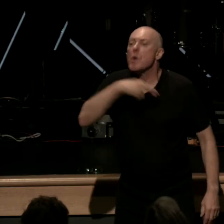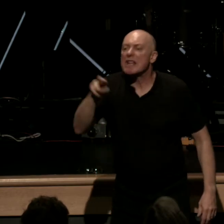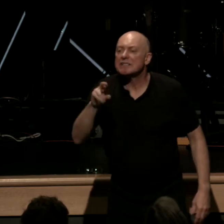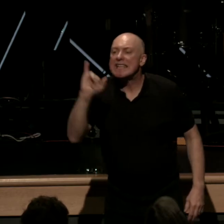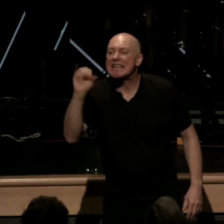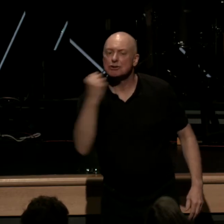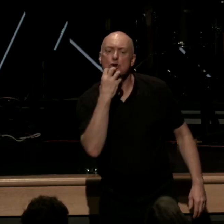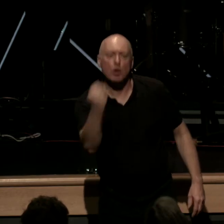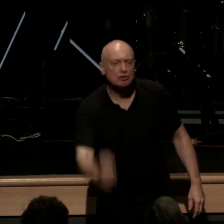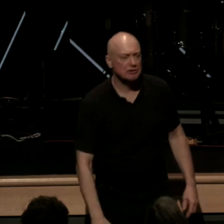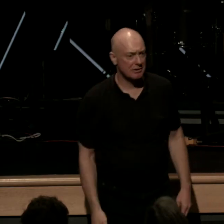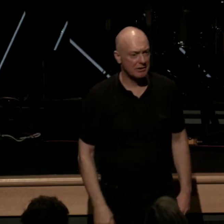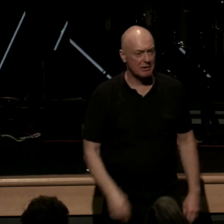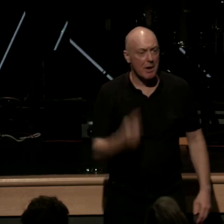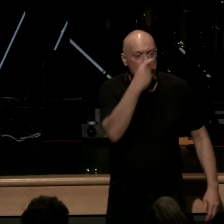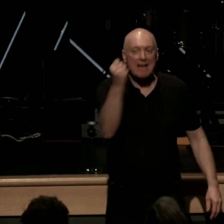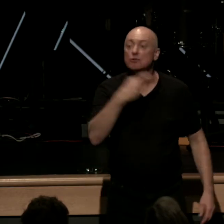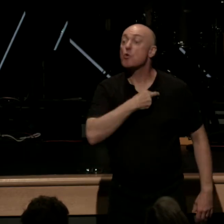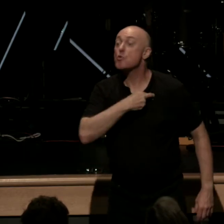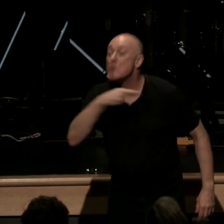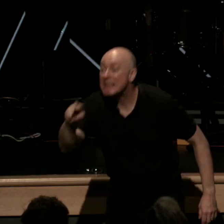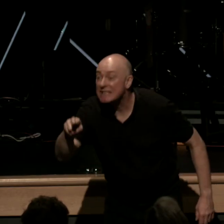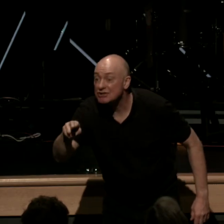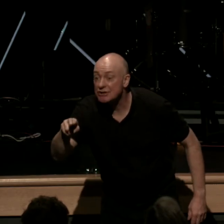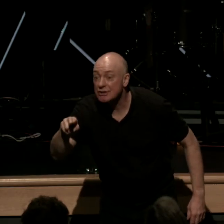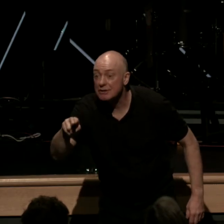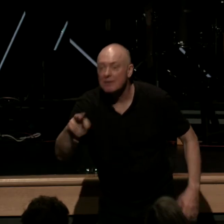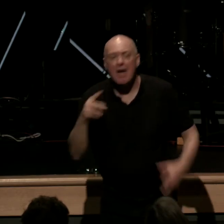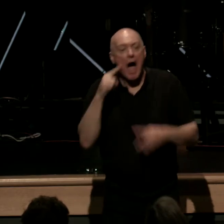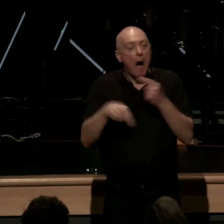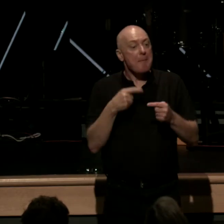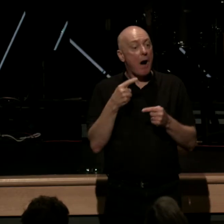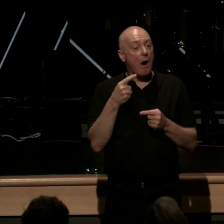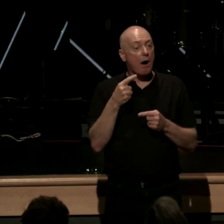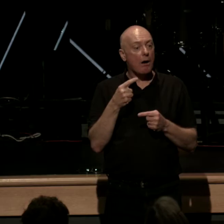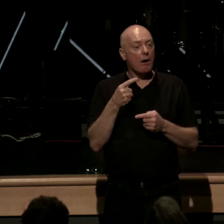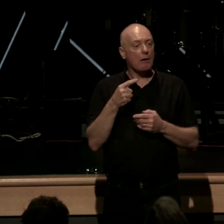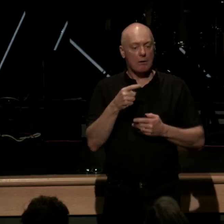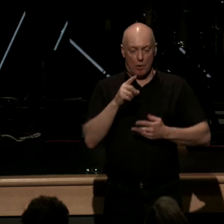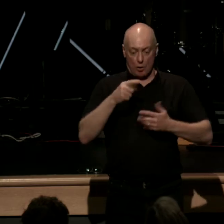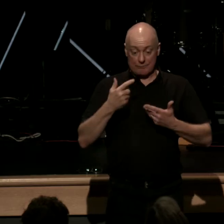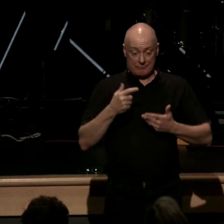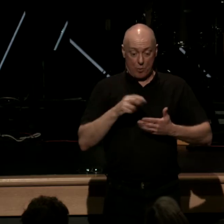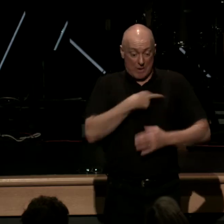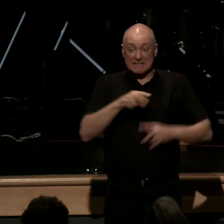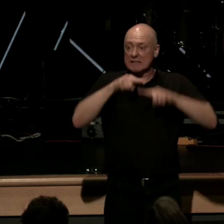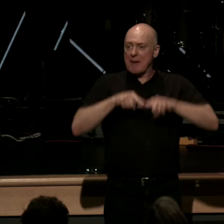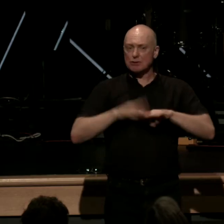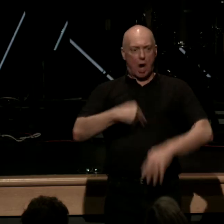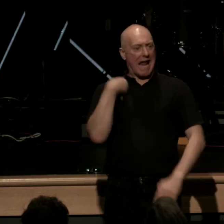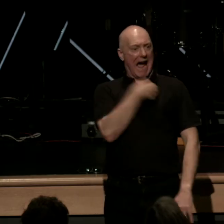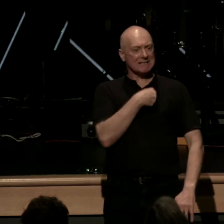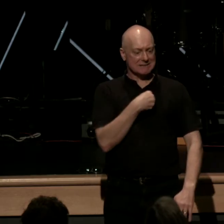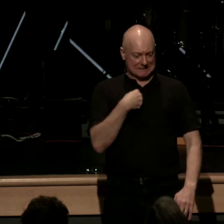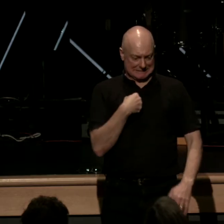because religion is about what's on us religion is essentially